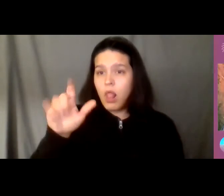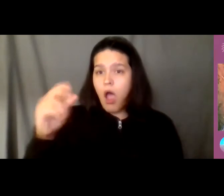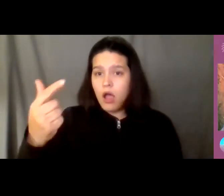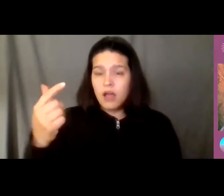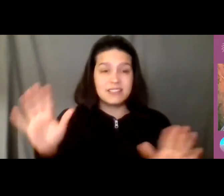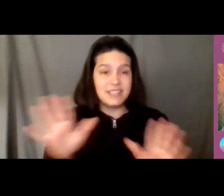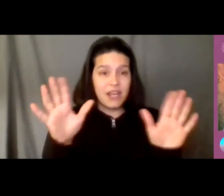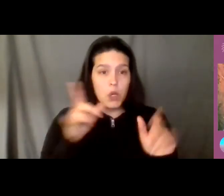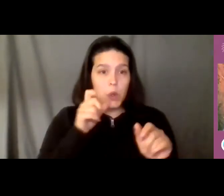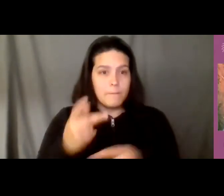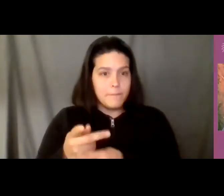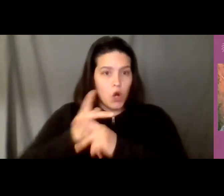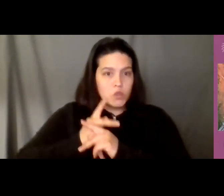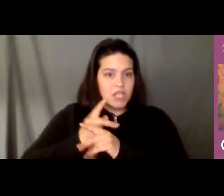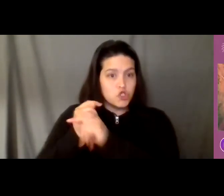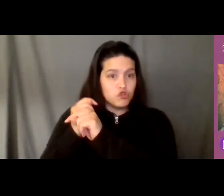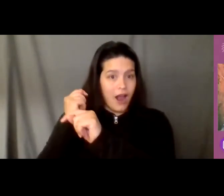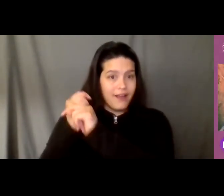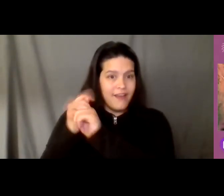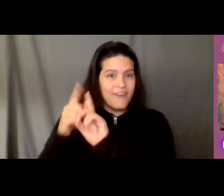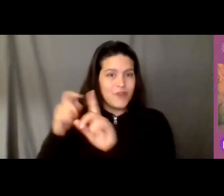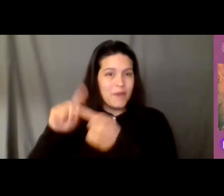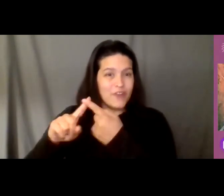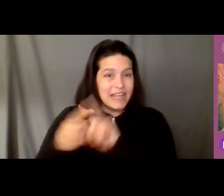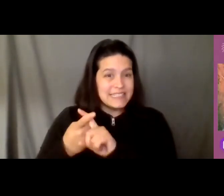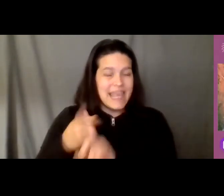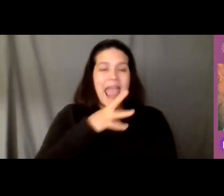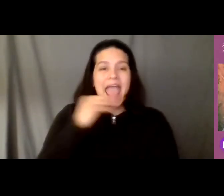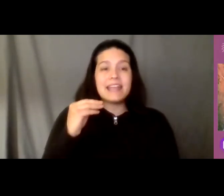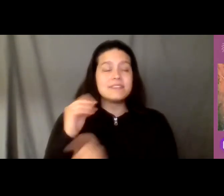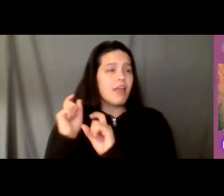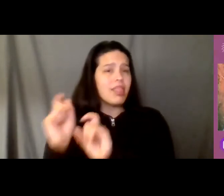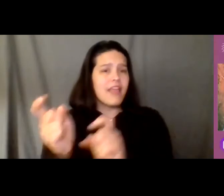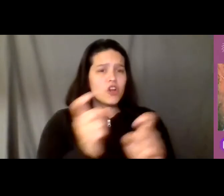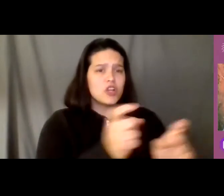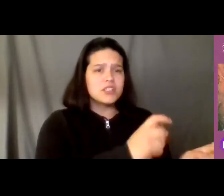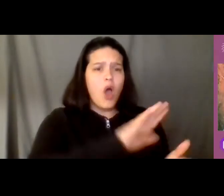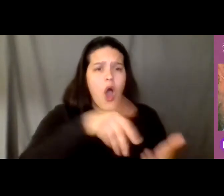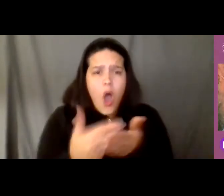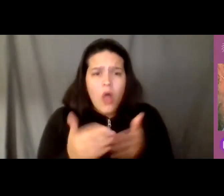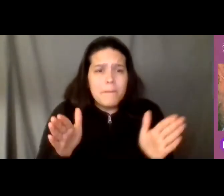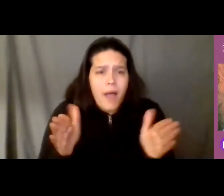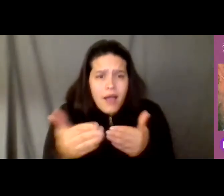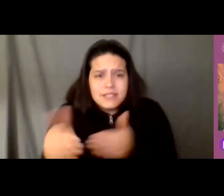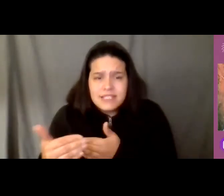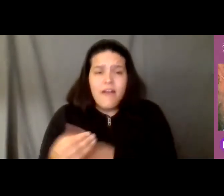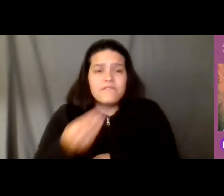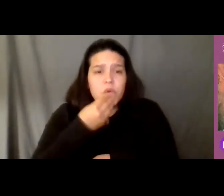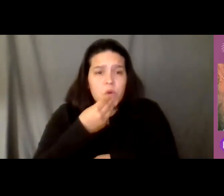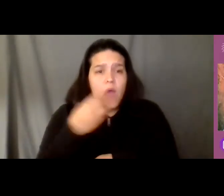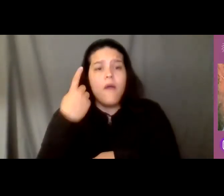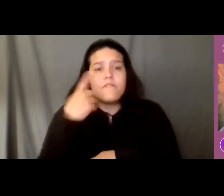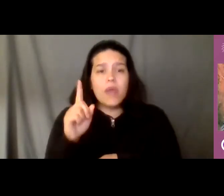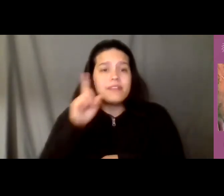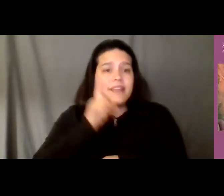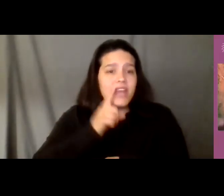truck from a friend and delivers all these boxes of food for the deaf and hard